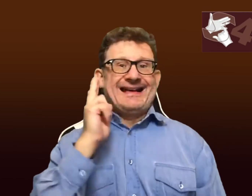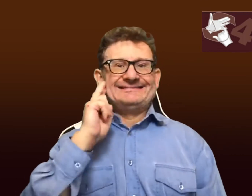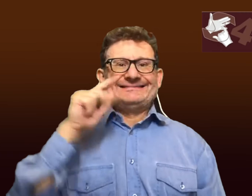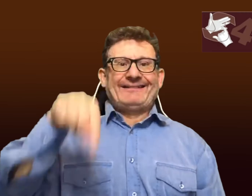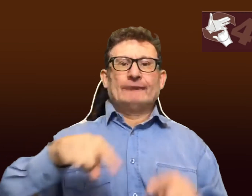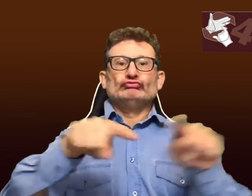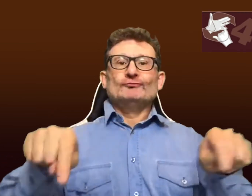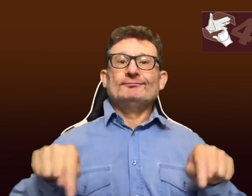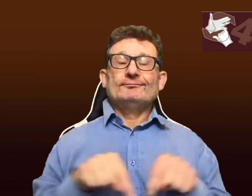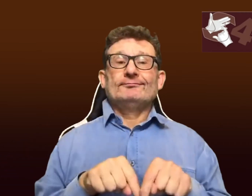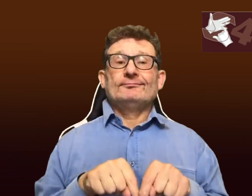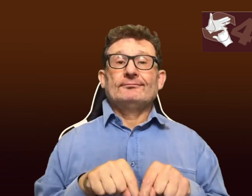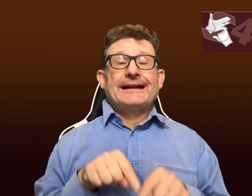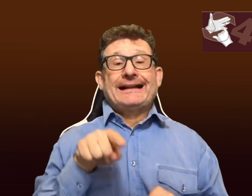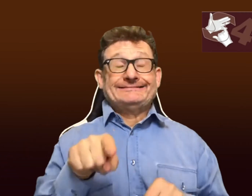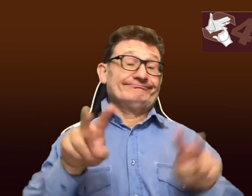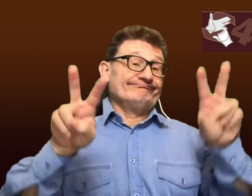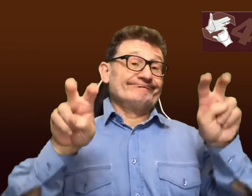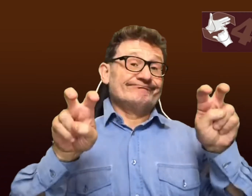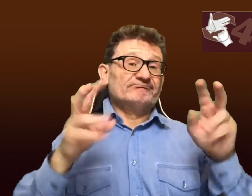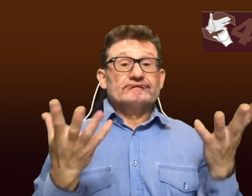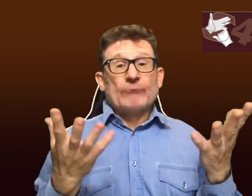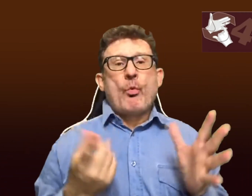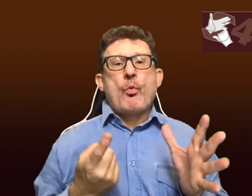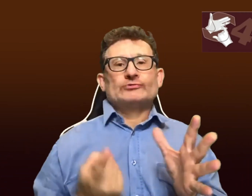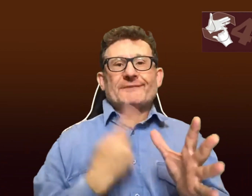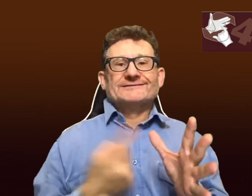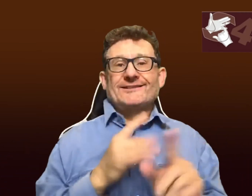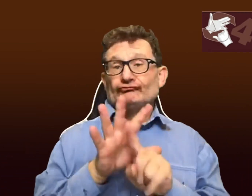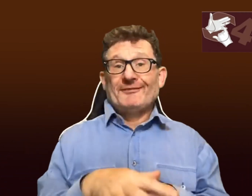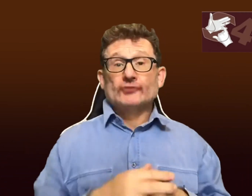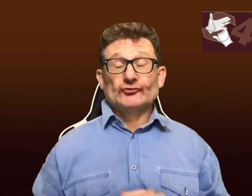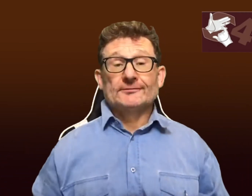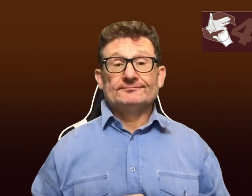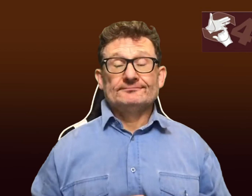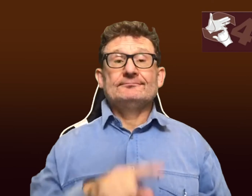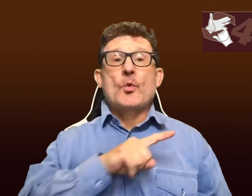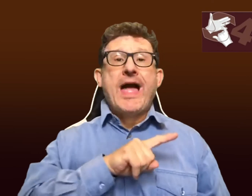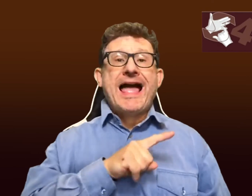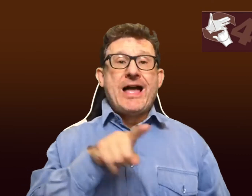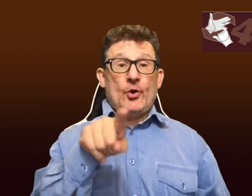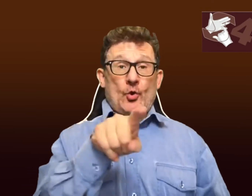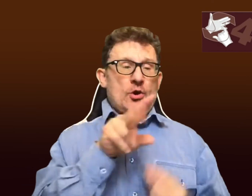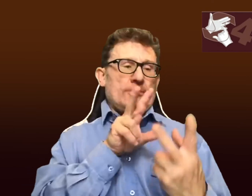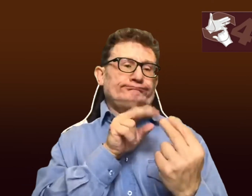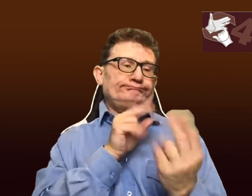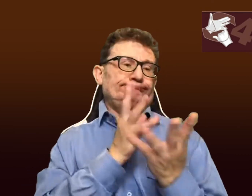with someone with a deaf person near you. That would be counted as discrimination automatically.